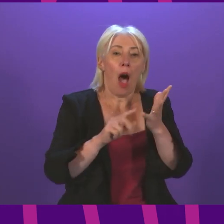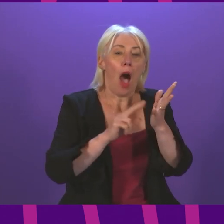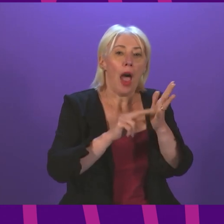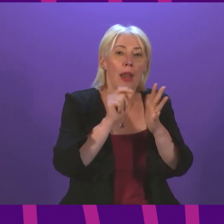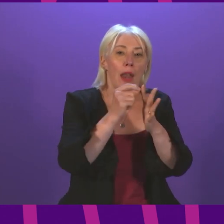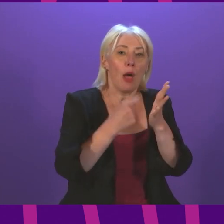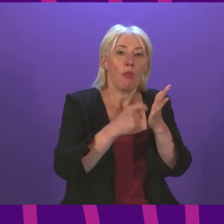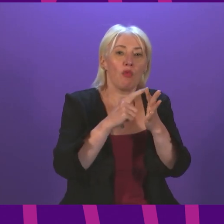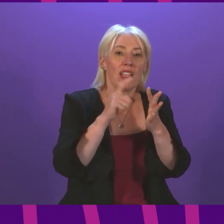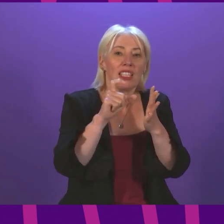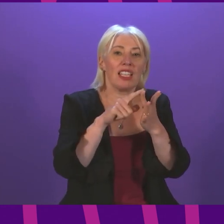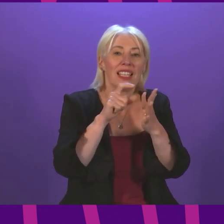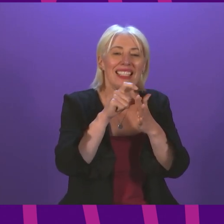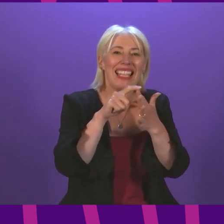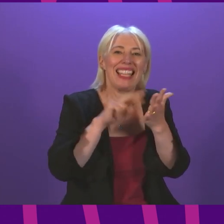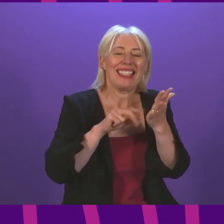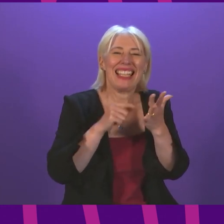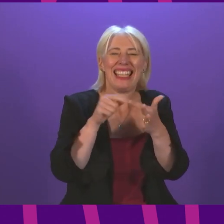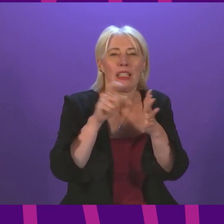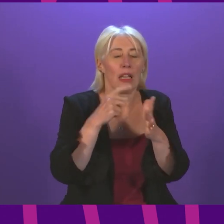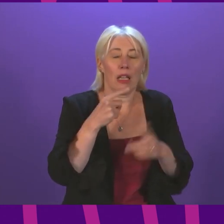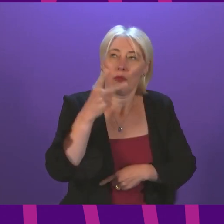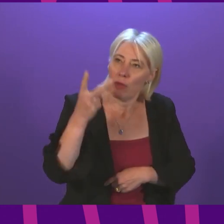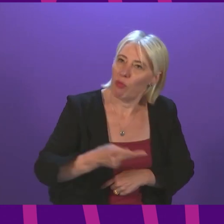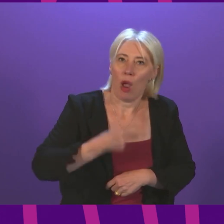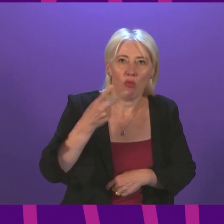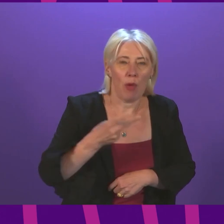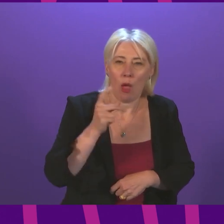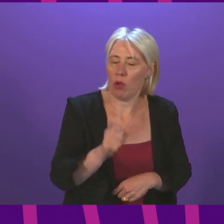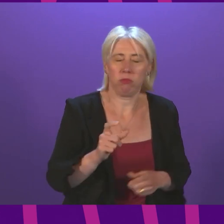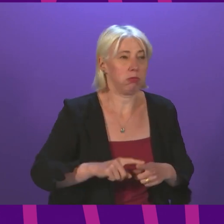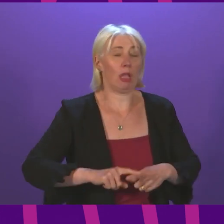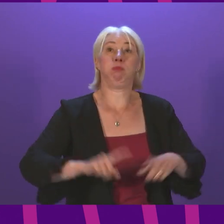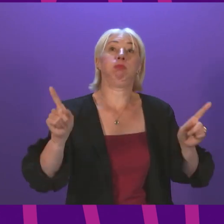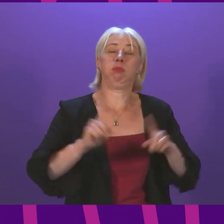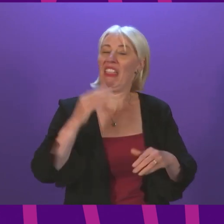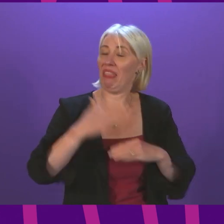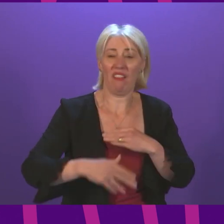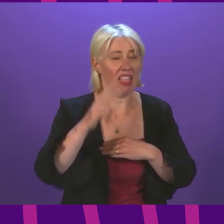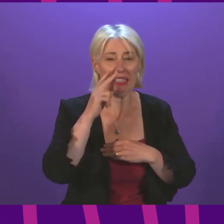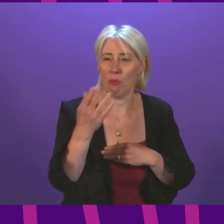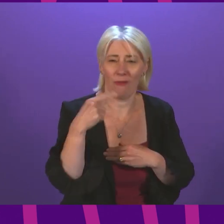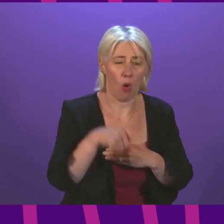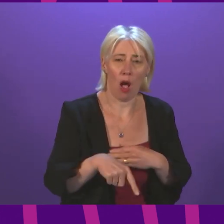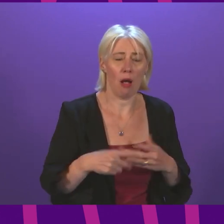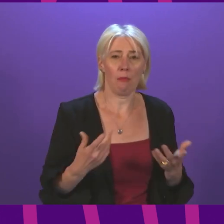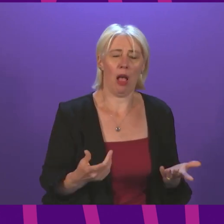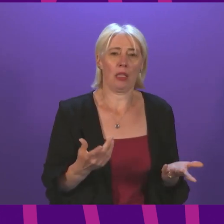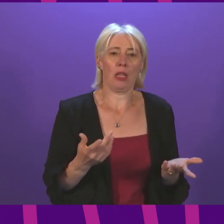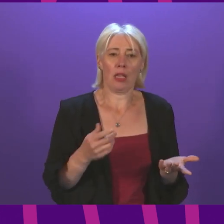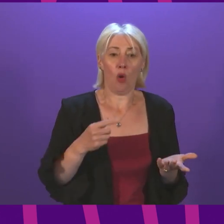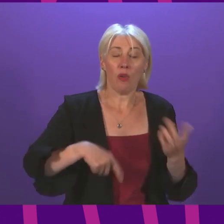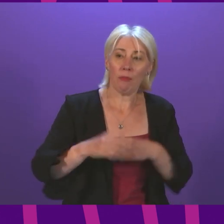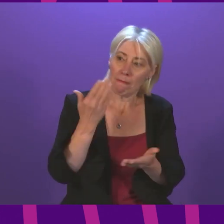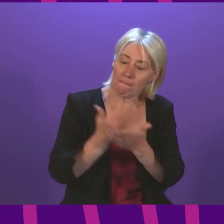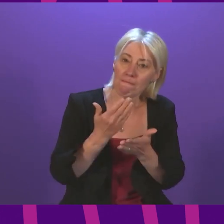used time and time again by politicians throughout the COVID-19 public health emergency. However, the pandemic has indeed demanded governments